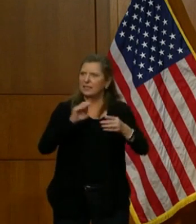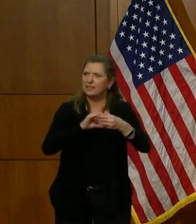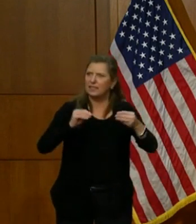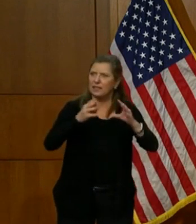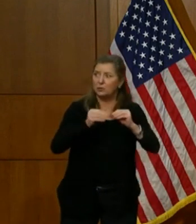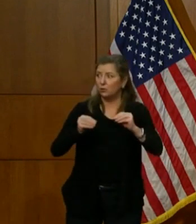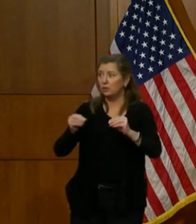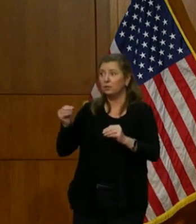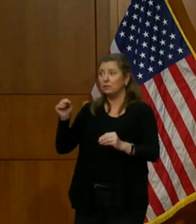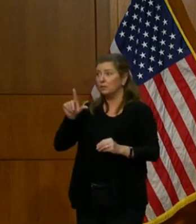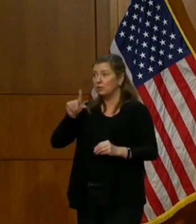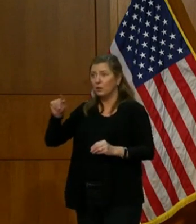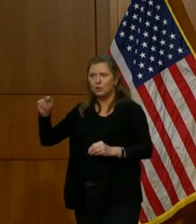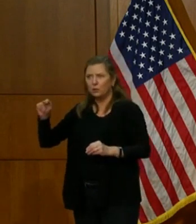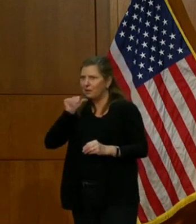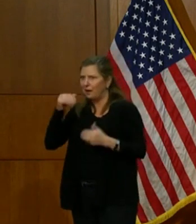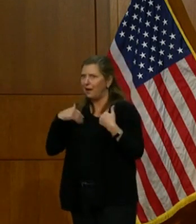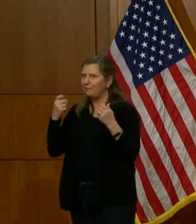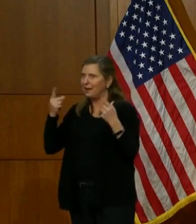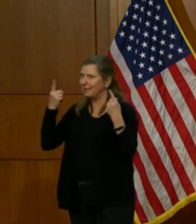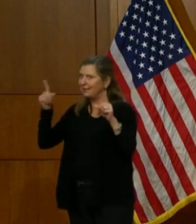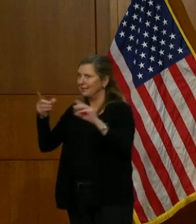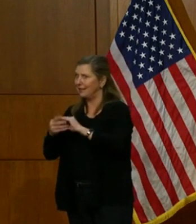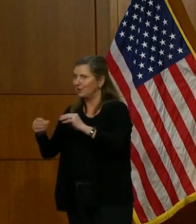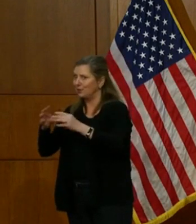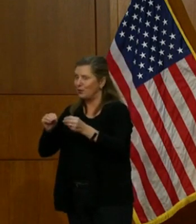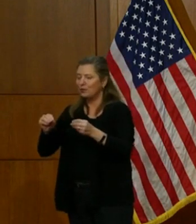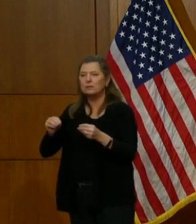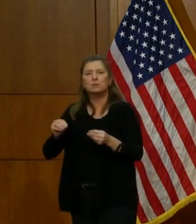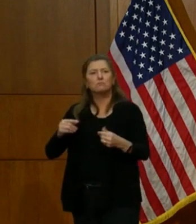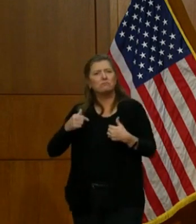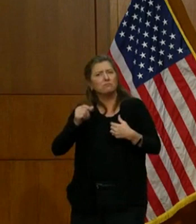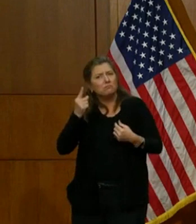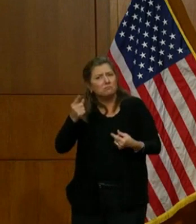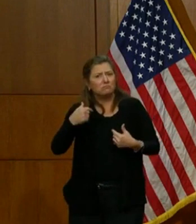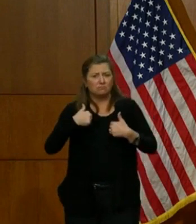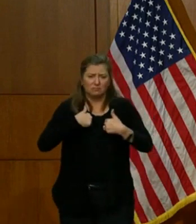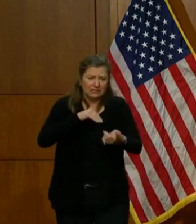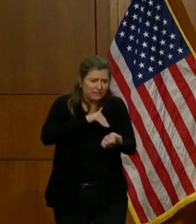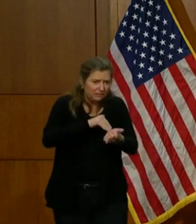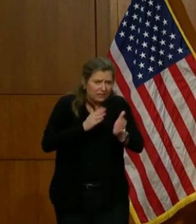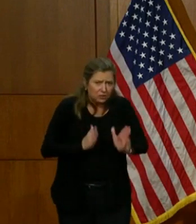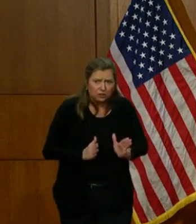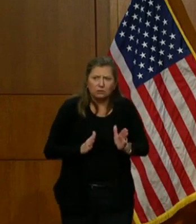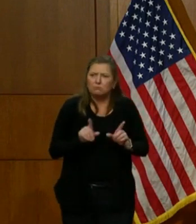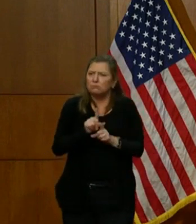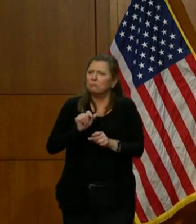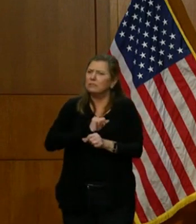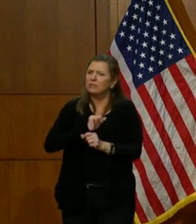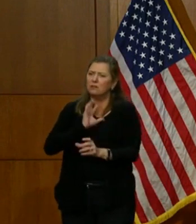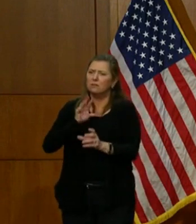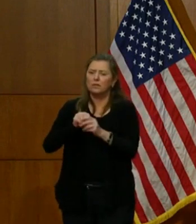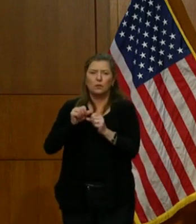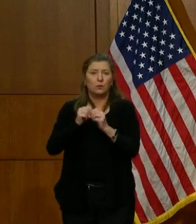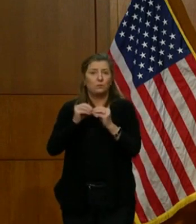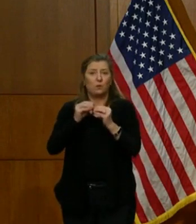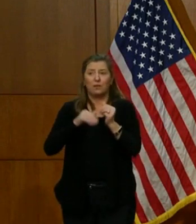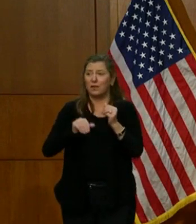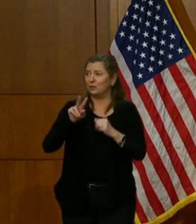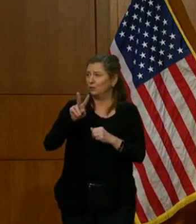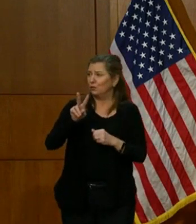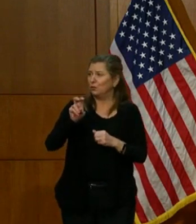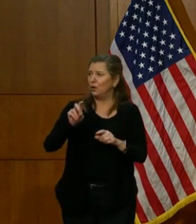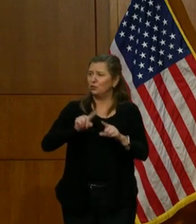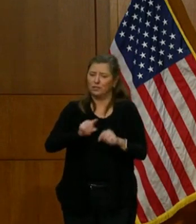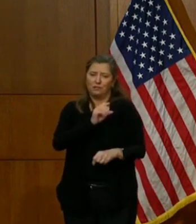have very many. I say that as a physician and as someone who has participated in more than 200